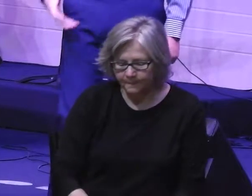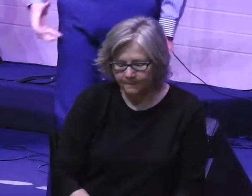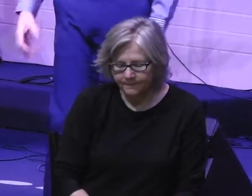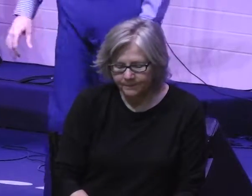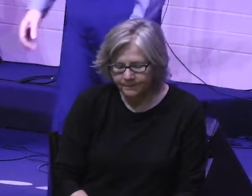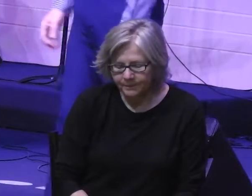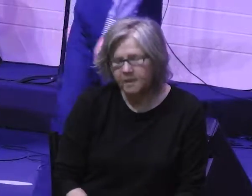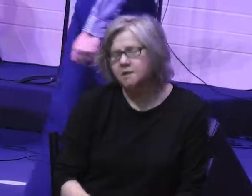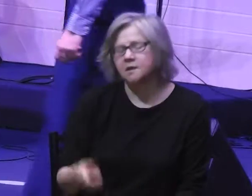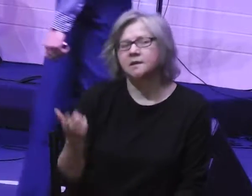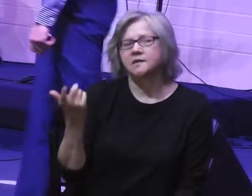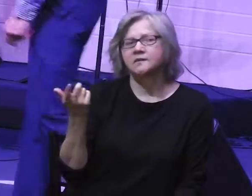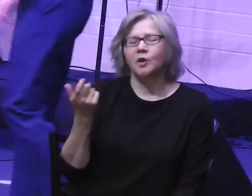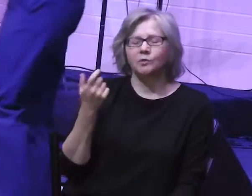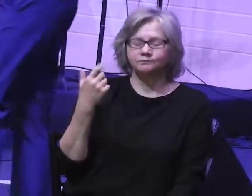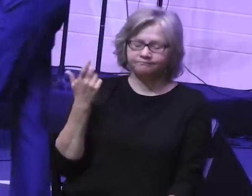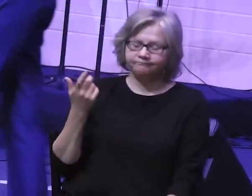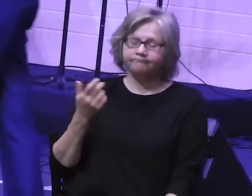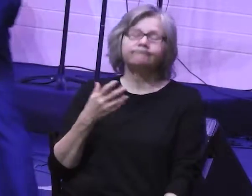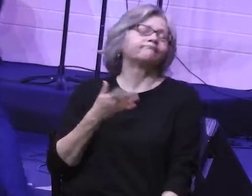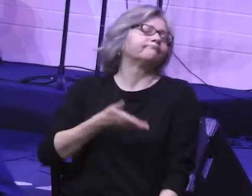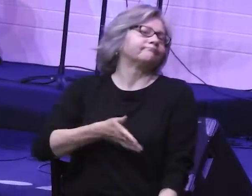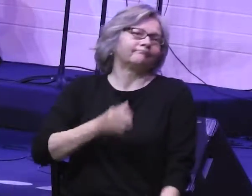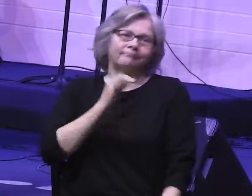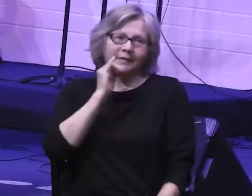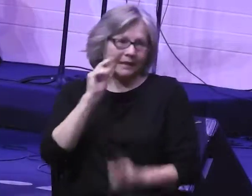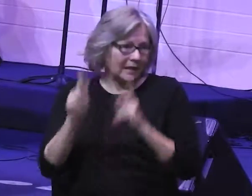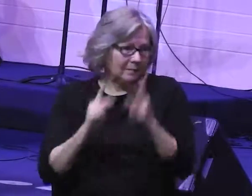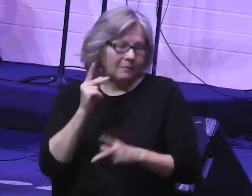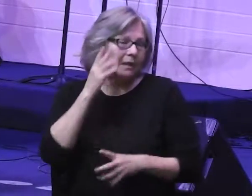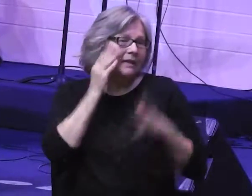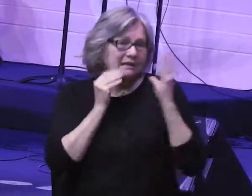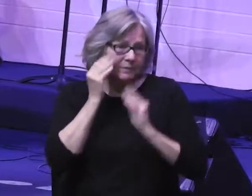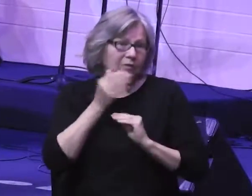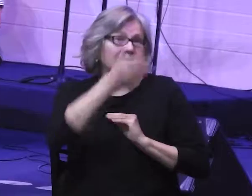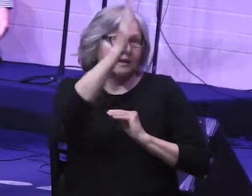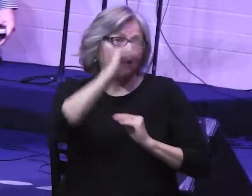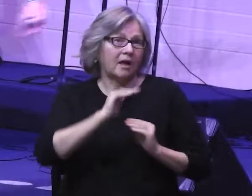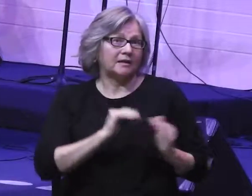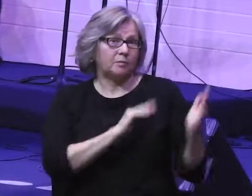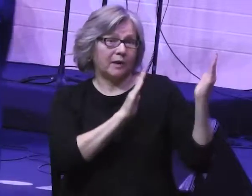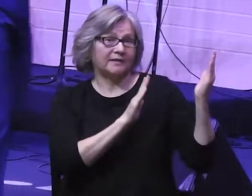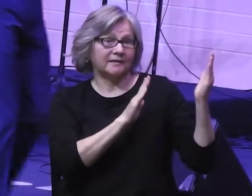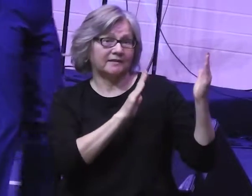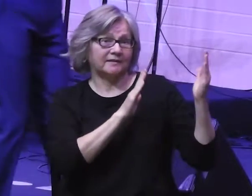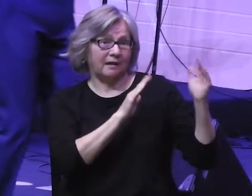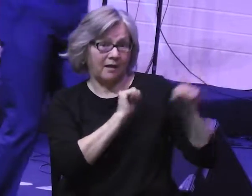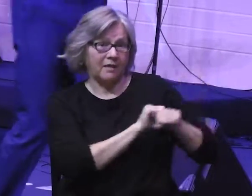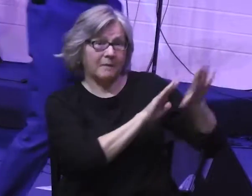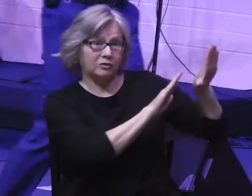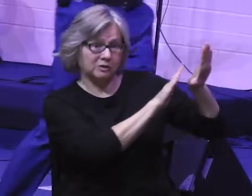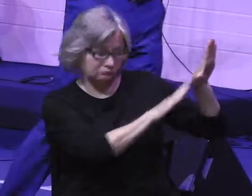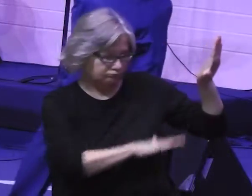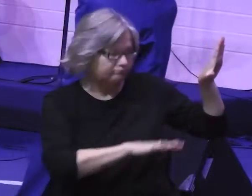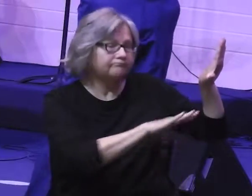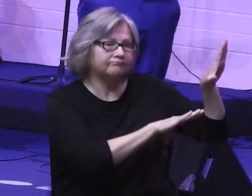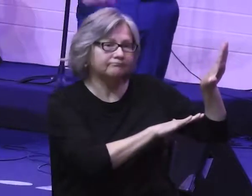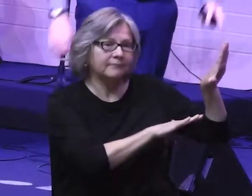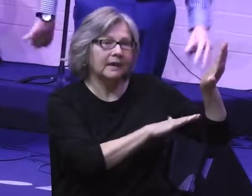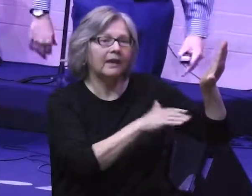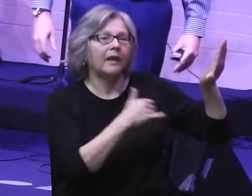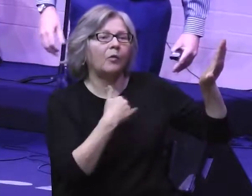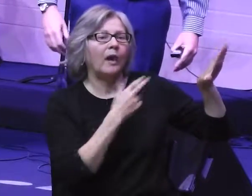Recently, Israel has been experiencing God's presence here at Mount Sinai. And this is the way it works. There's this